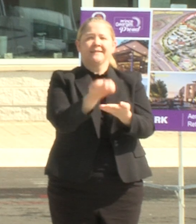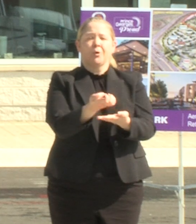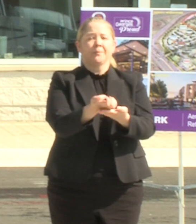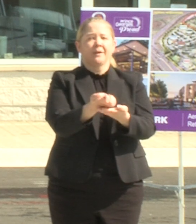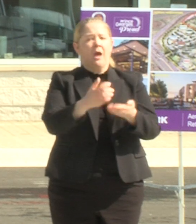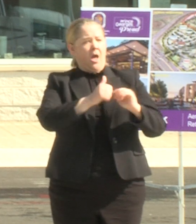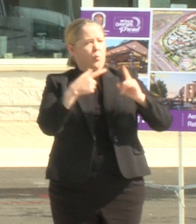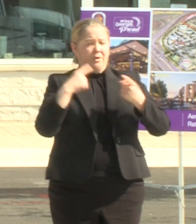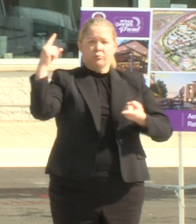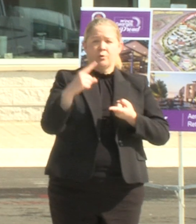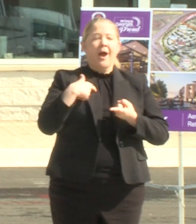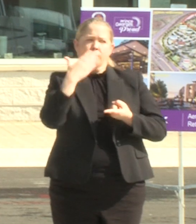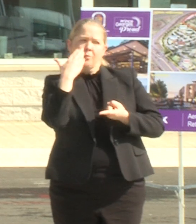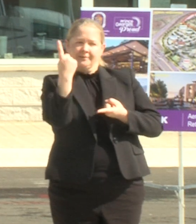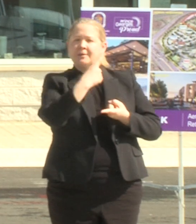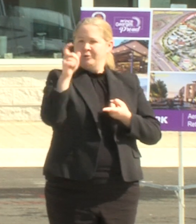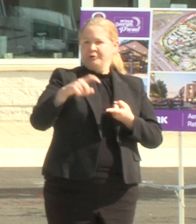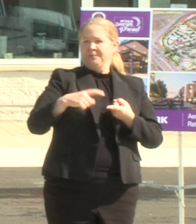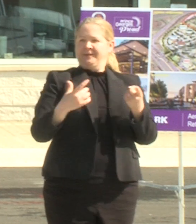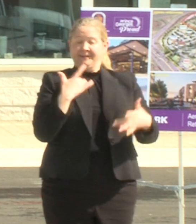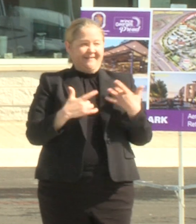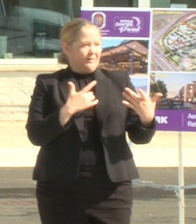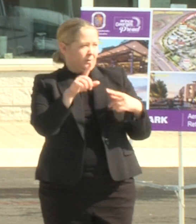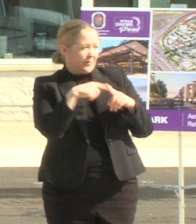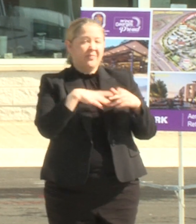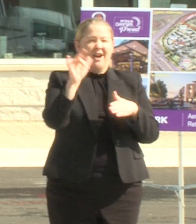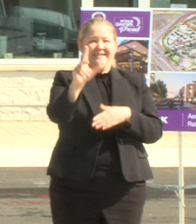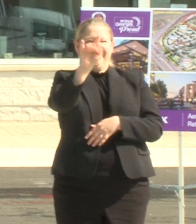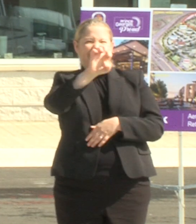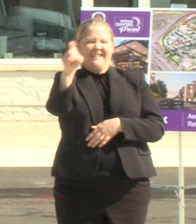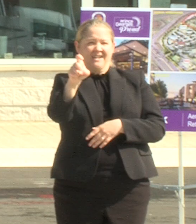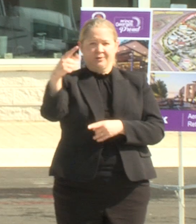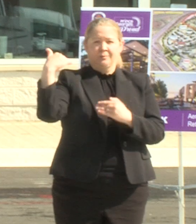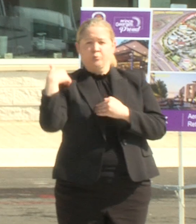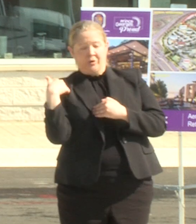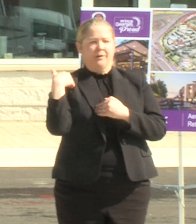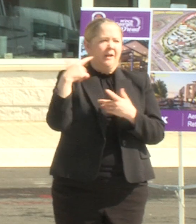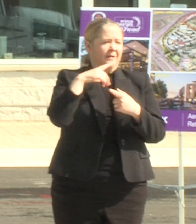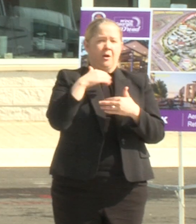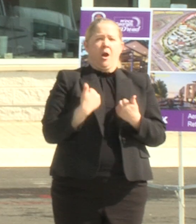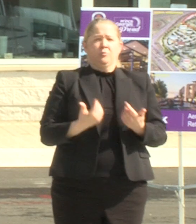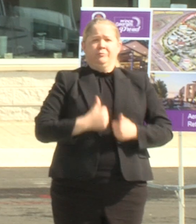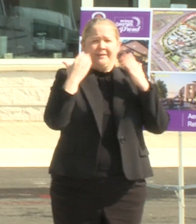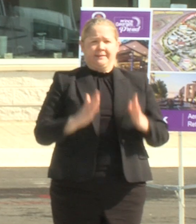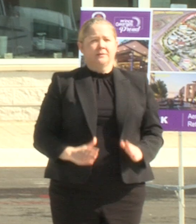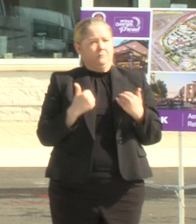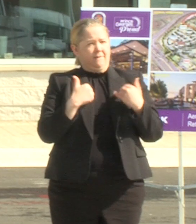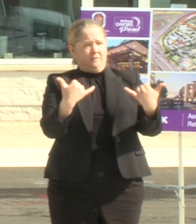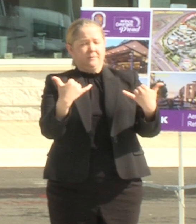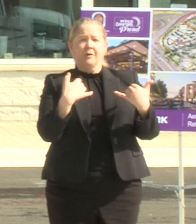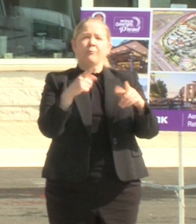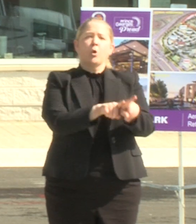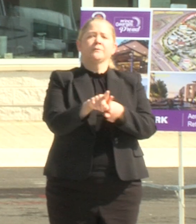reduce and I know that somebody ought to feel happy about that that reduce the tax burden that our residents currently face as well as